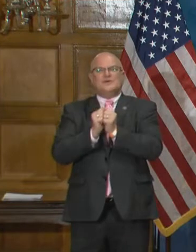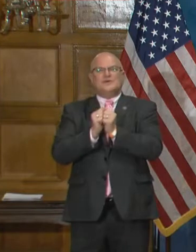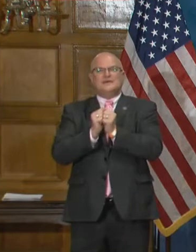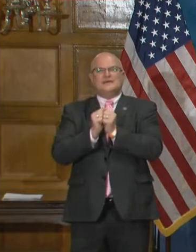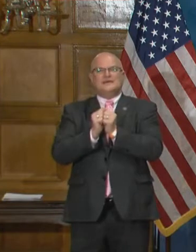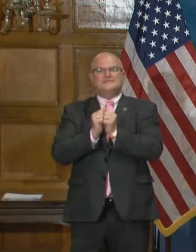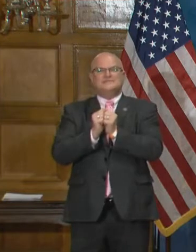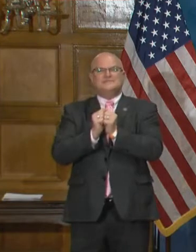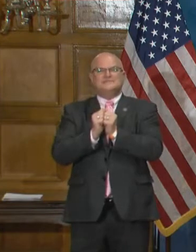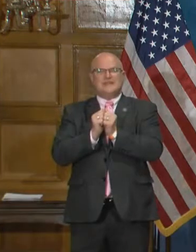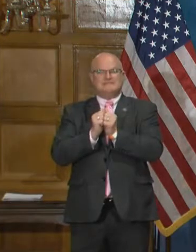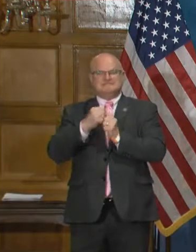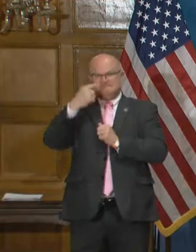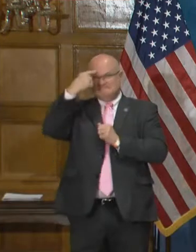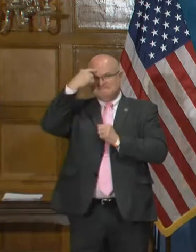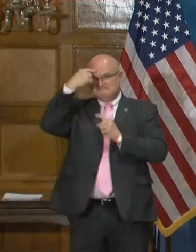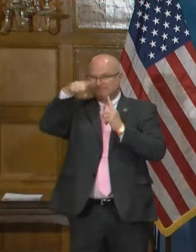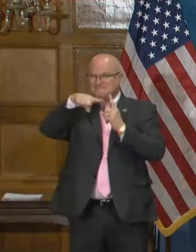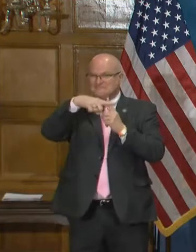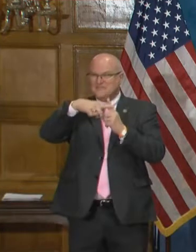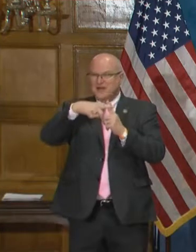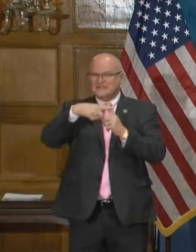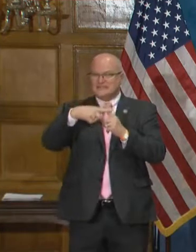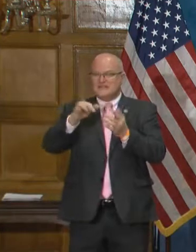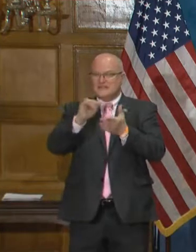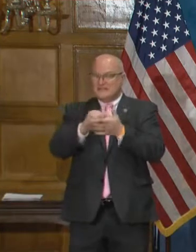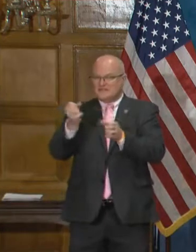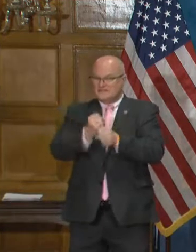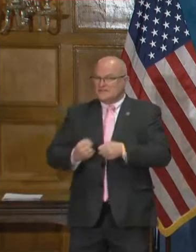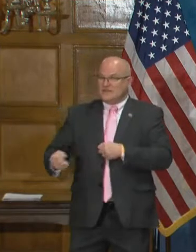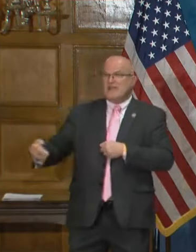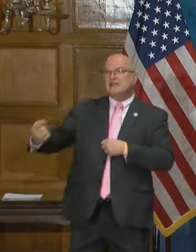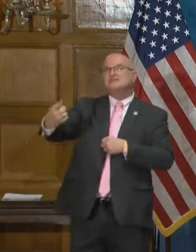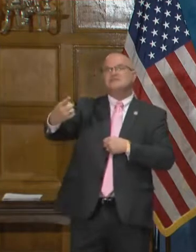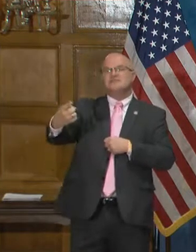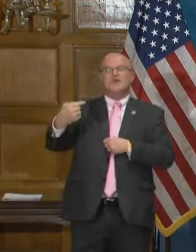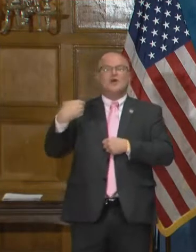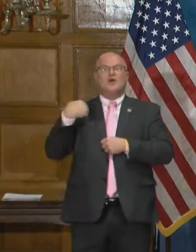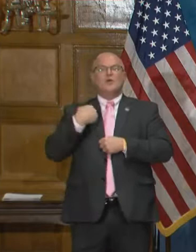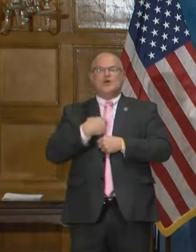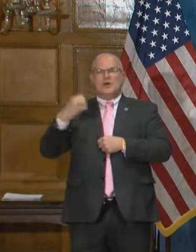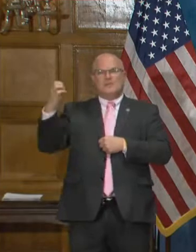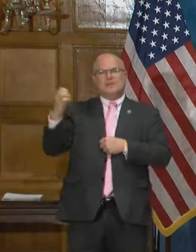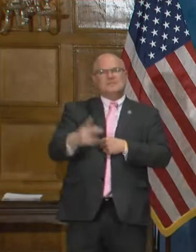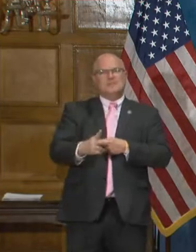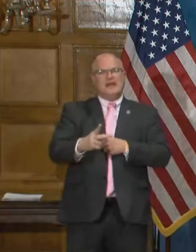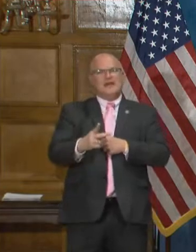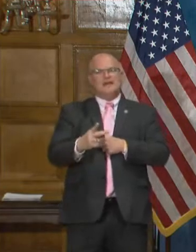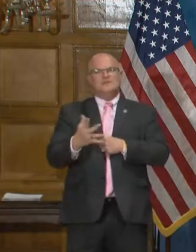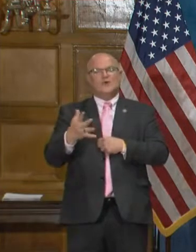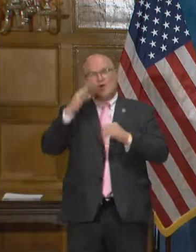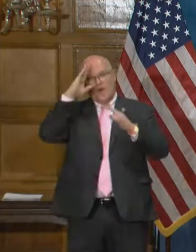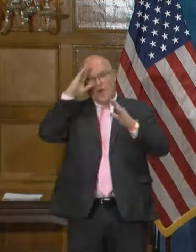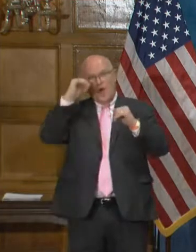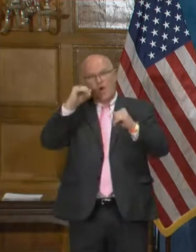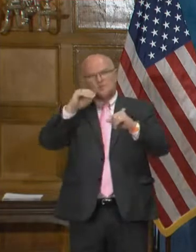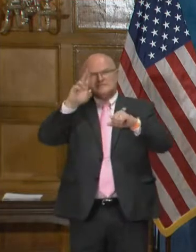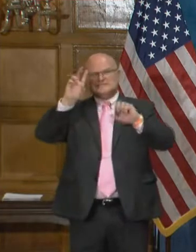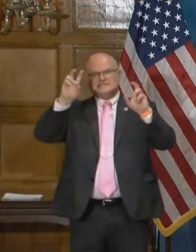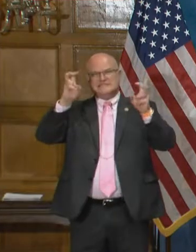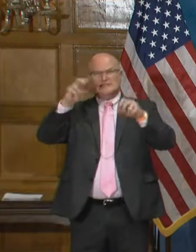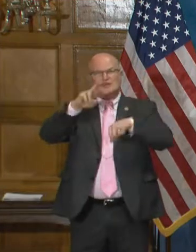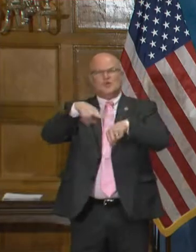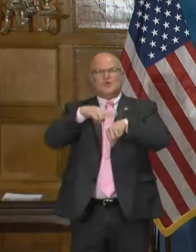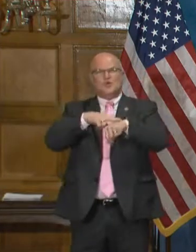with with optimism that going in the next year that we'll be back to what we all hope would be a normal